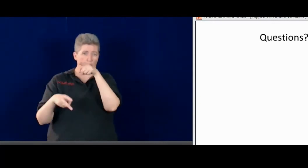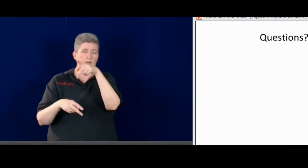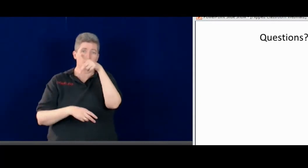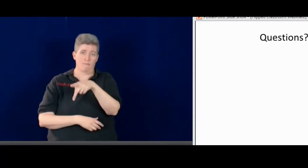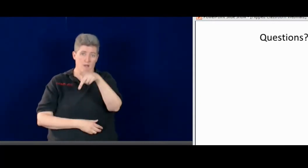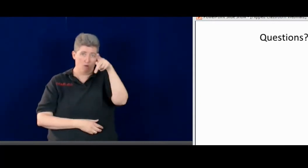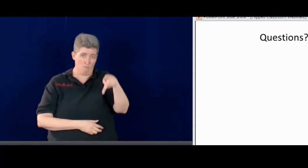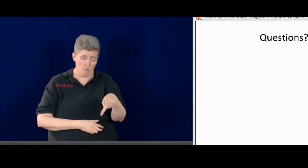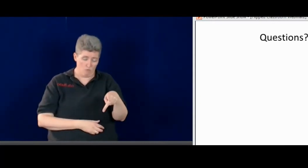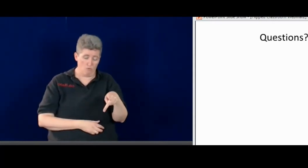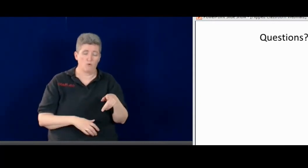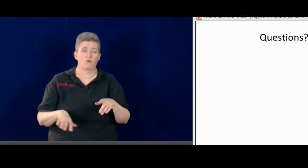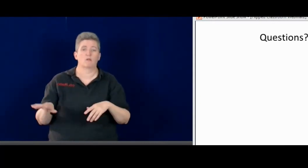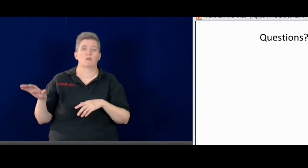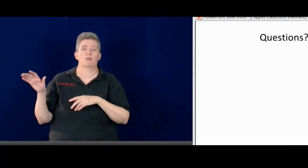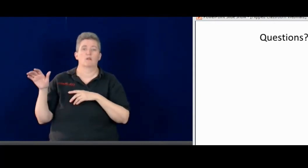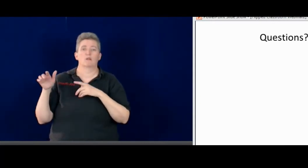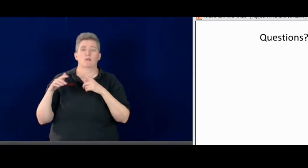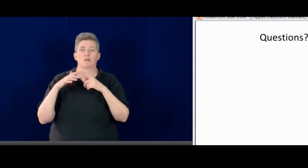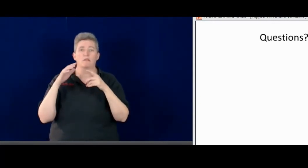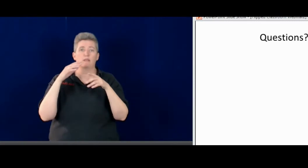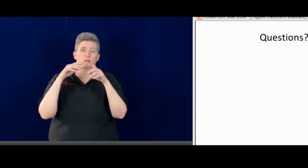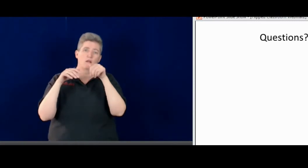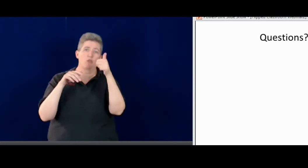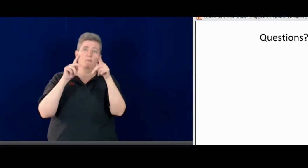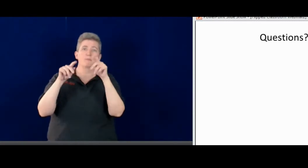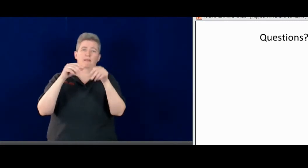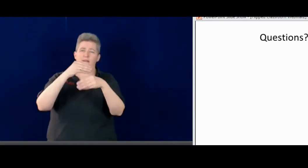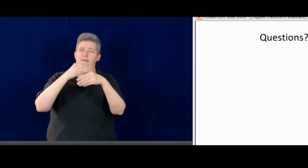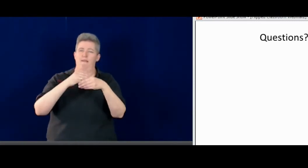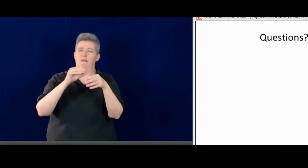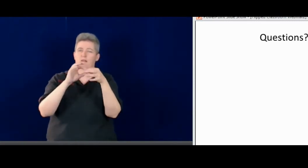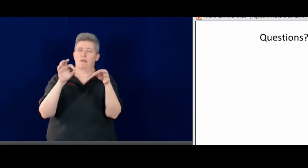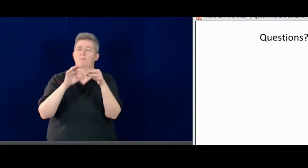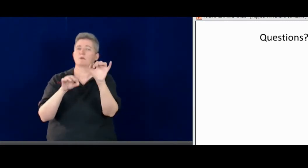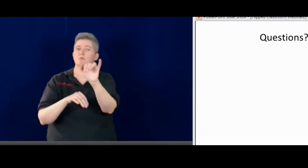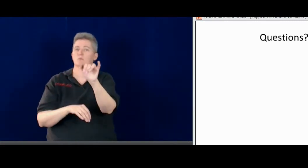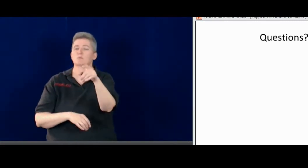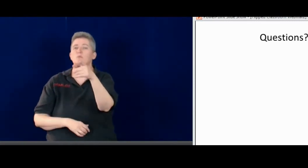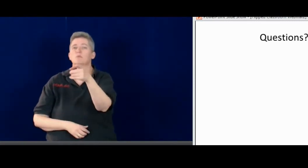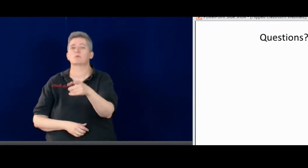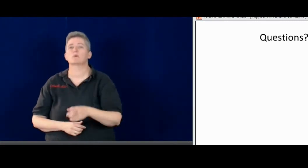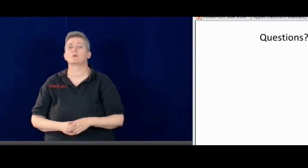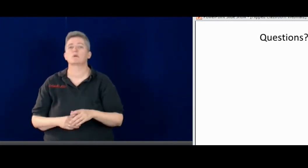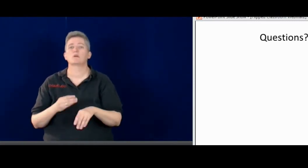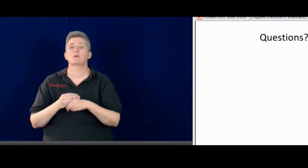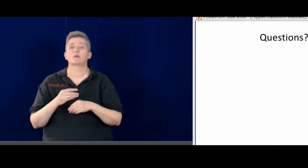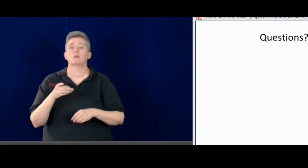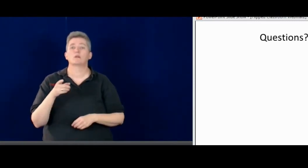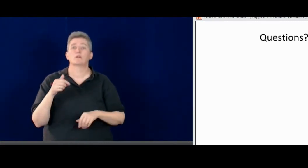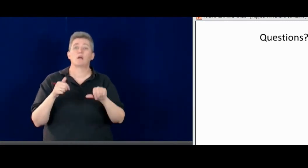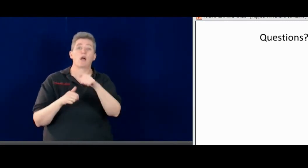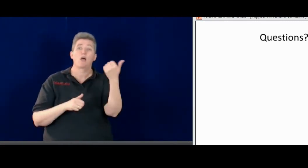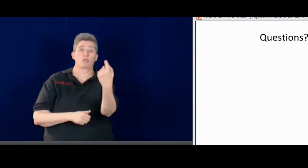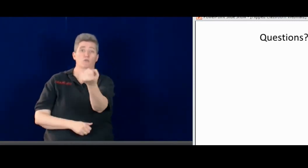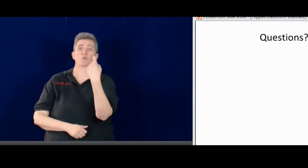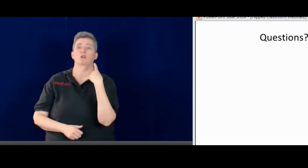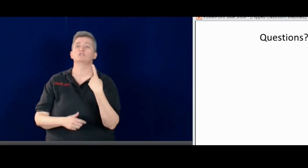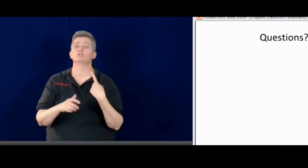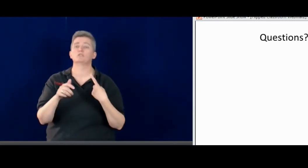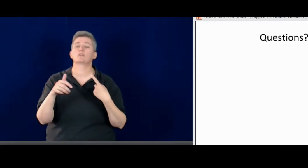And then I will upload that onto the PowerPoint. And then other people can add comments as well through that.